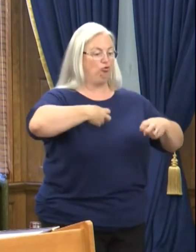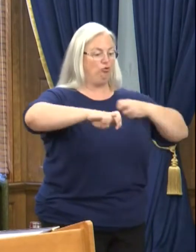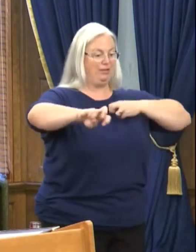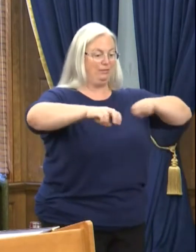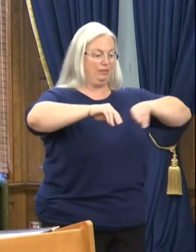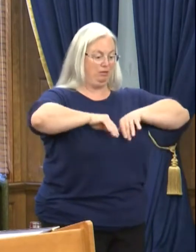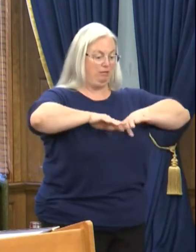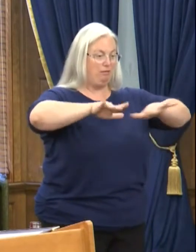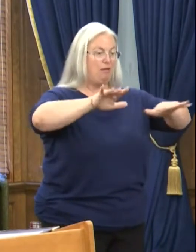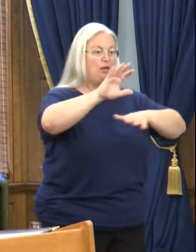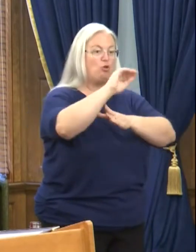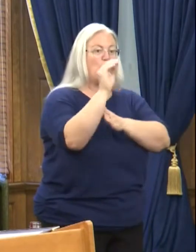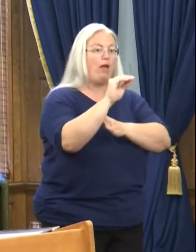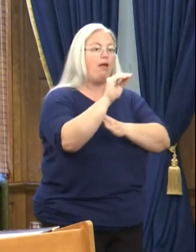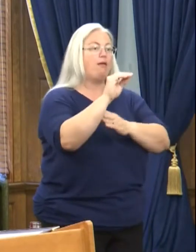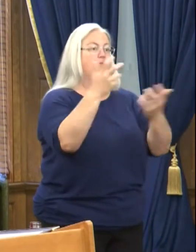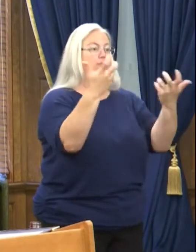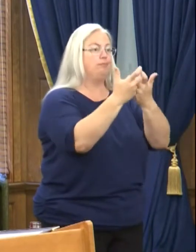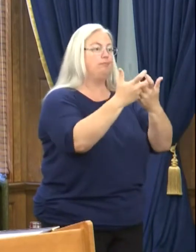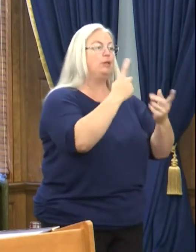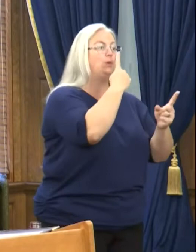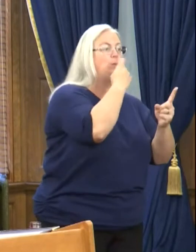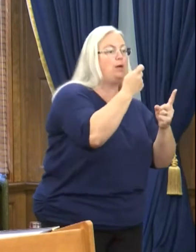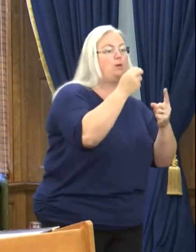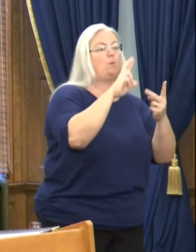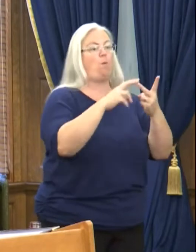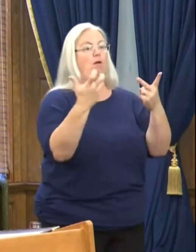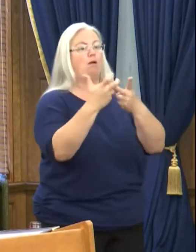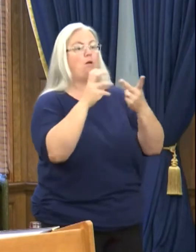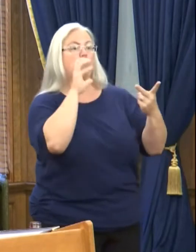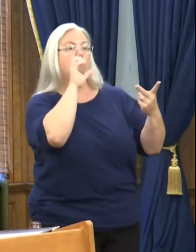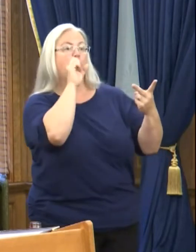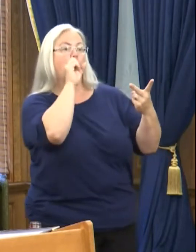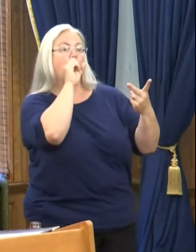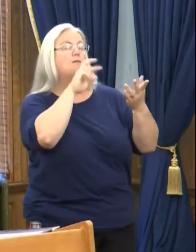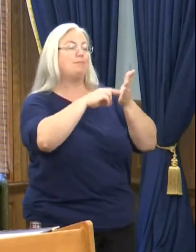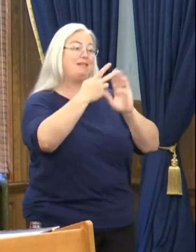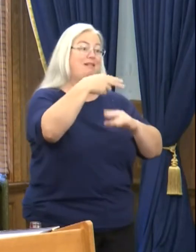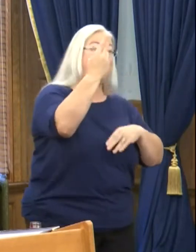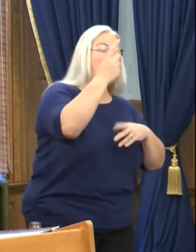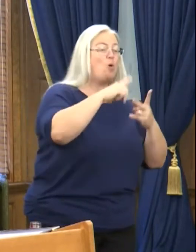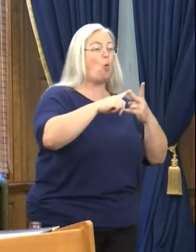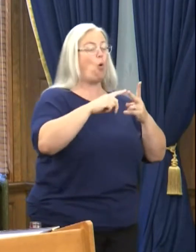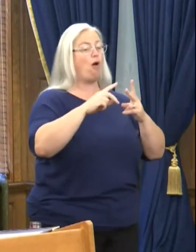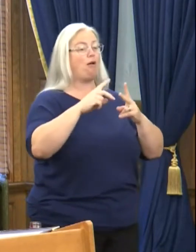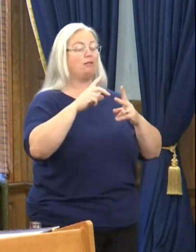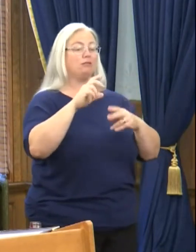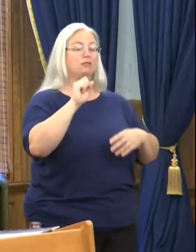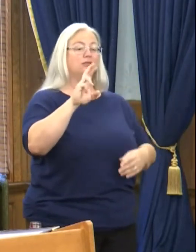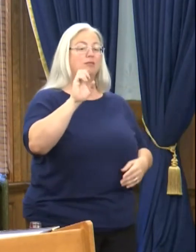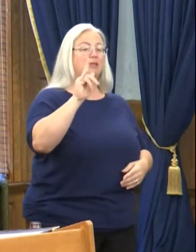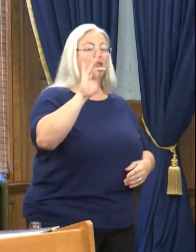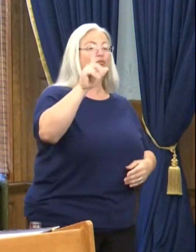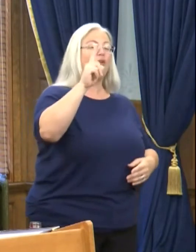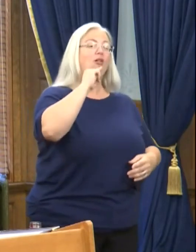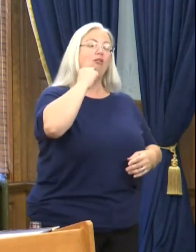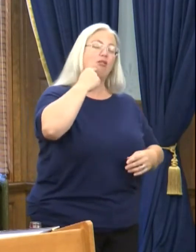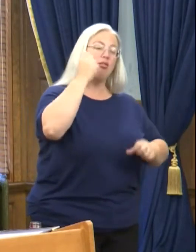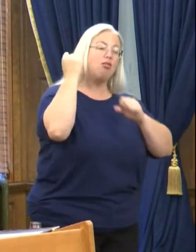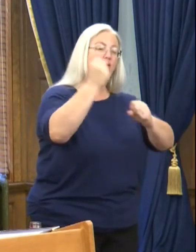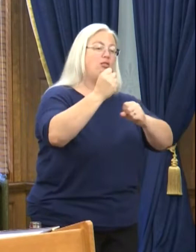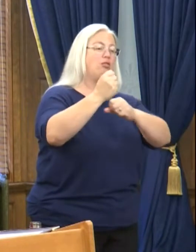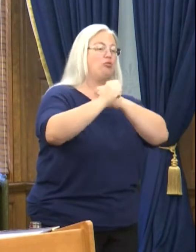falls into the red or orange zone, which means high or substantial risks of transmission,